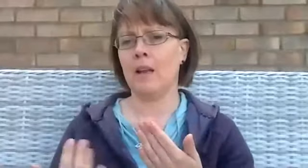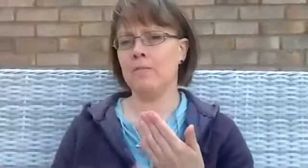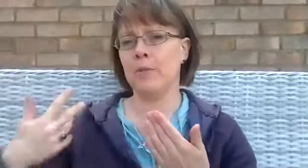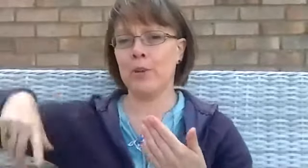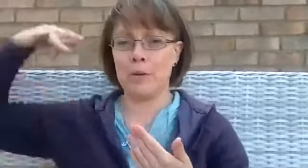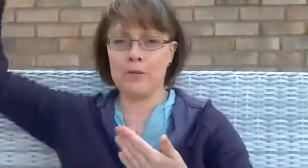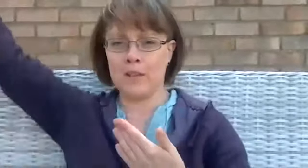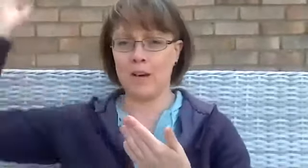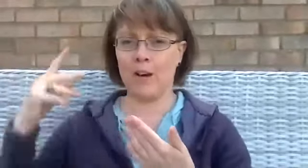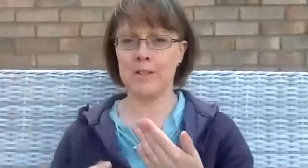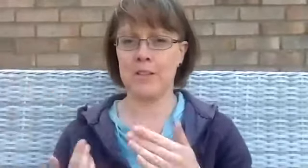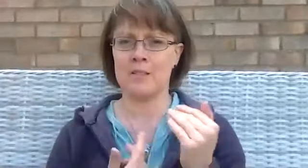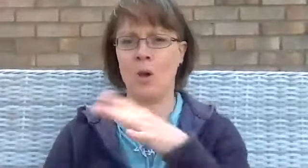before they move to the heart center